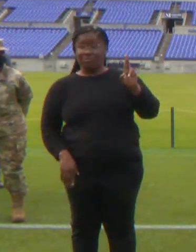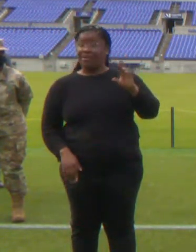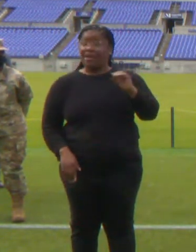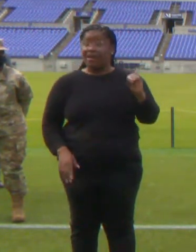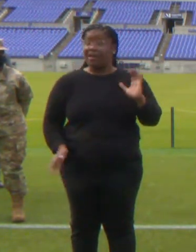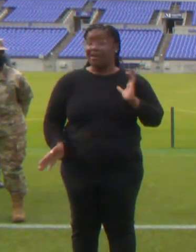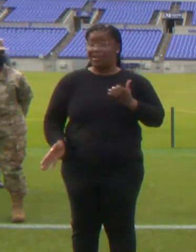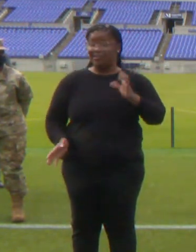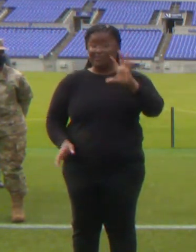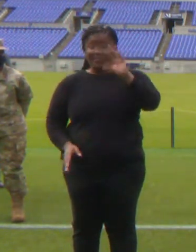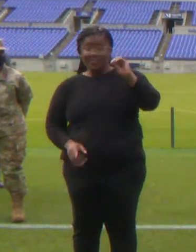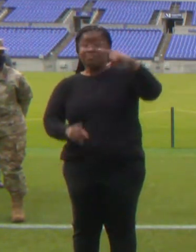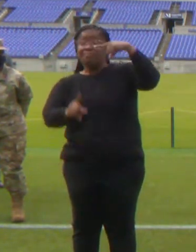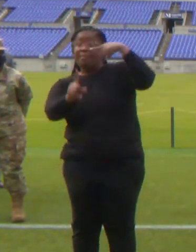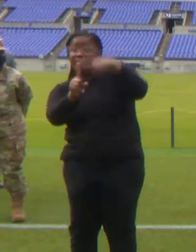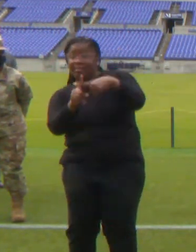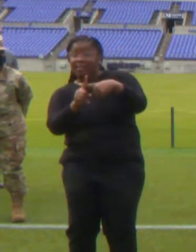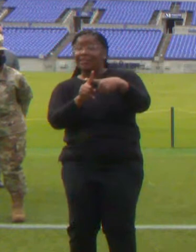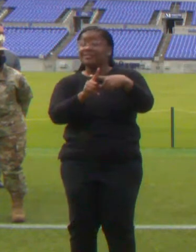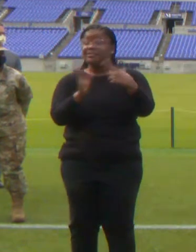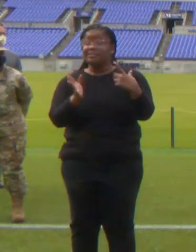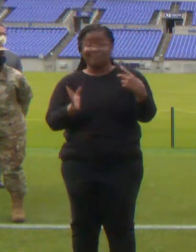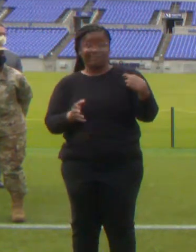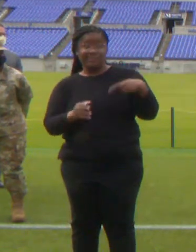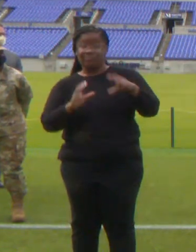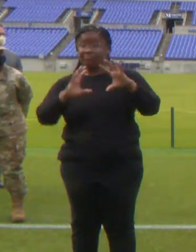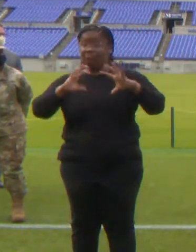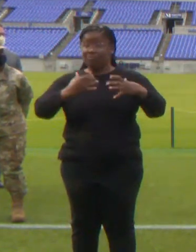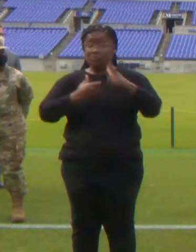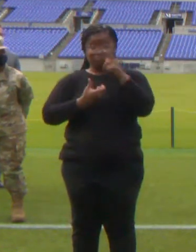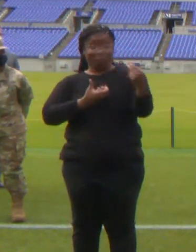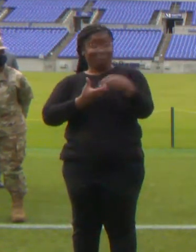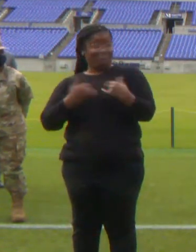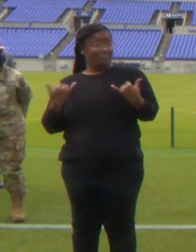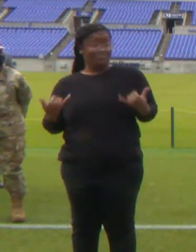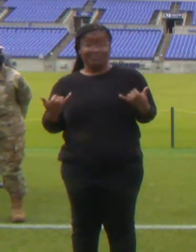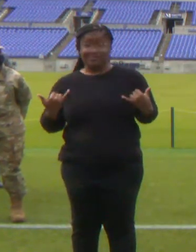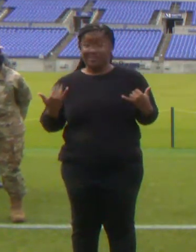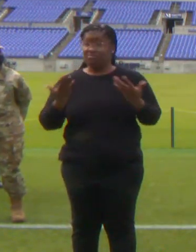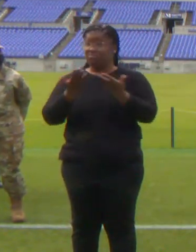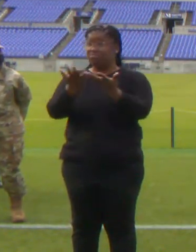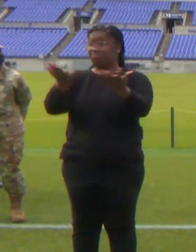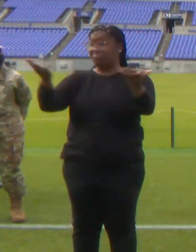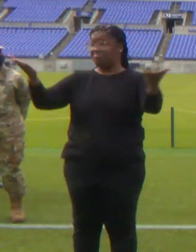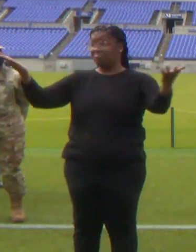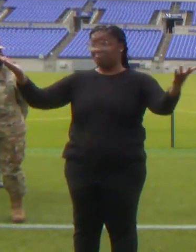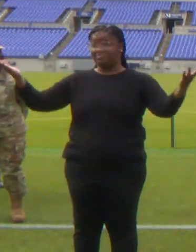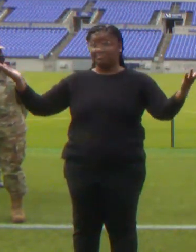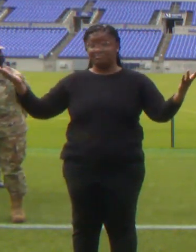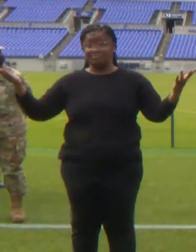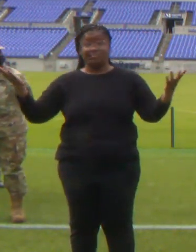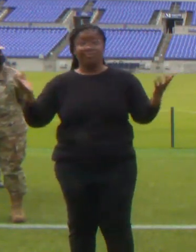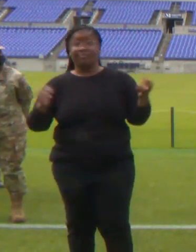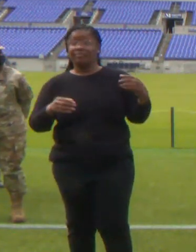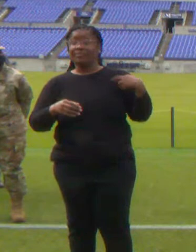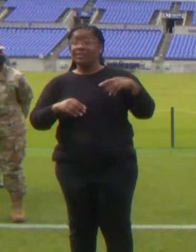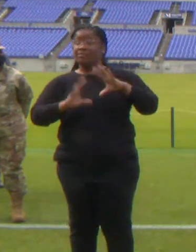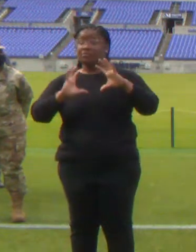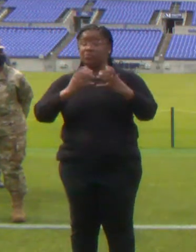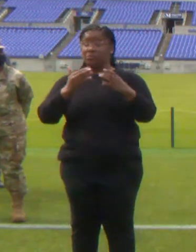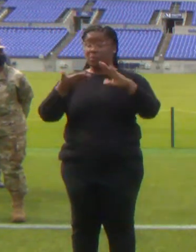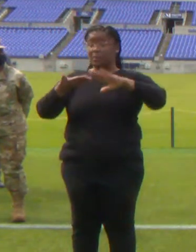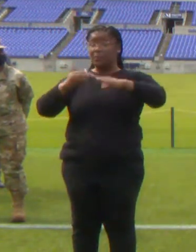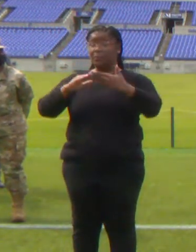us today here at M&T Stadium. You know, the faith-based and community-based organizations have been